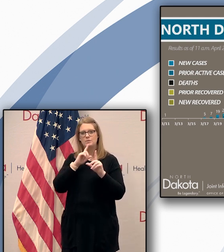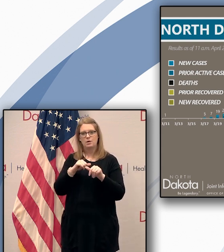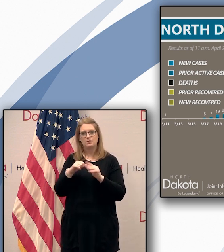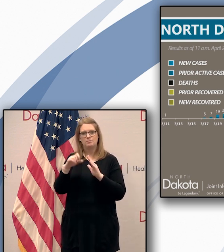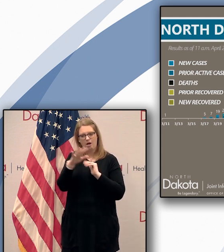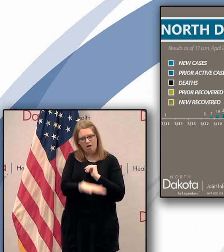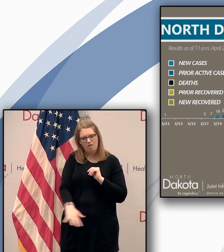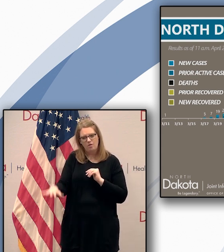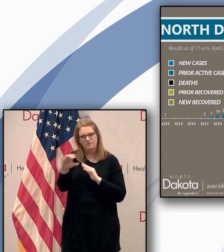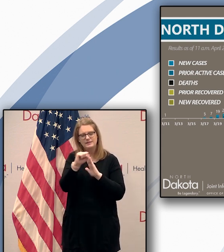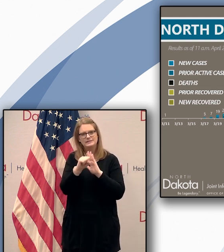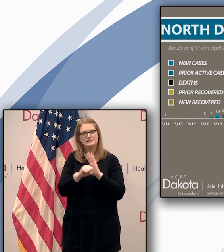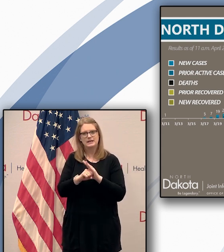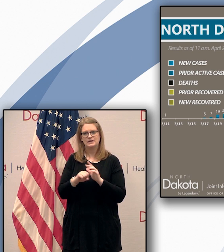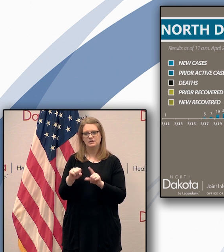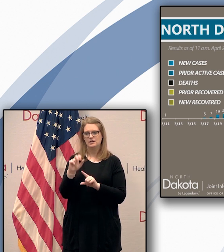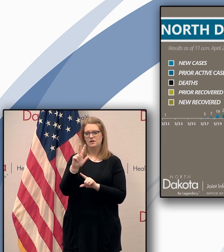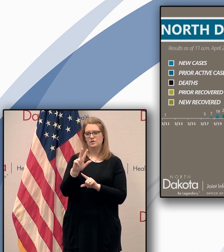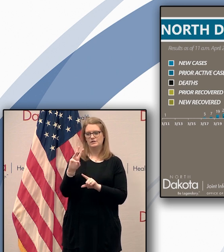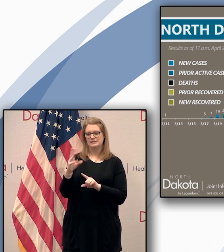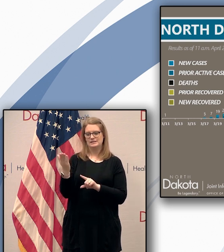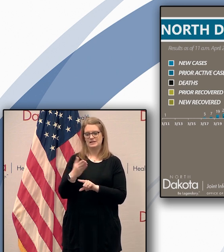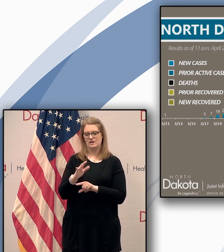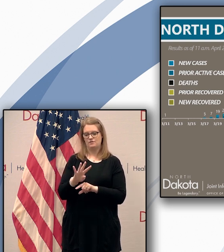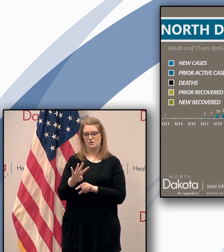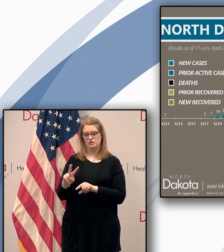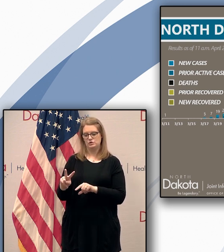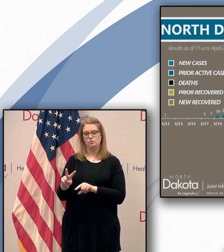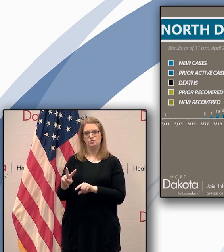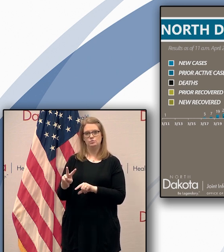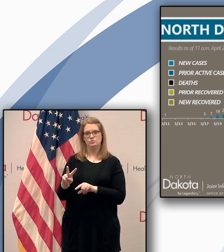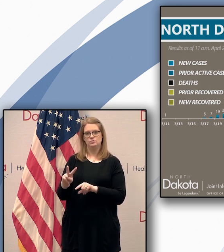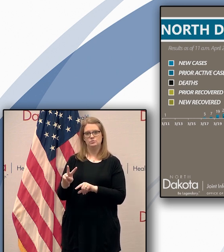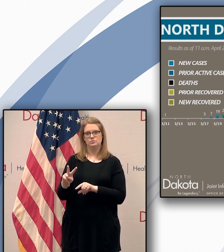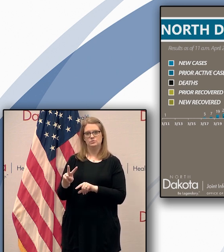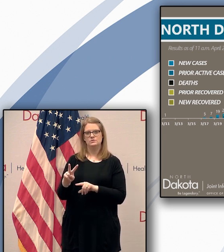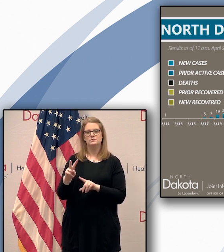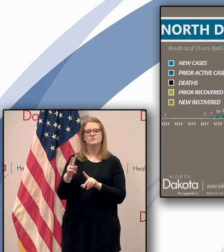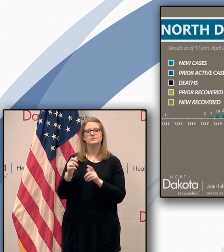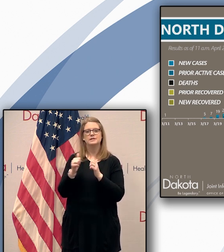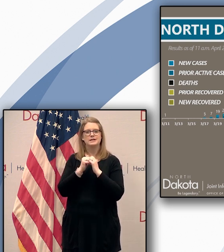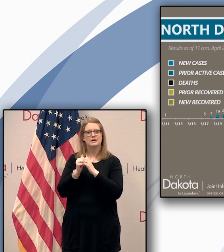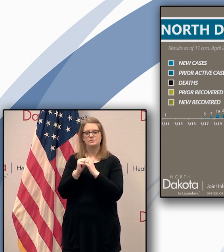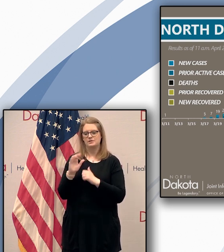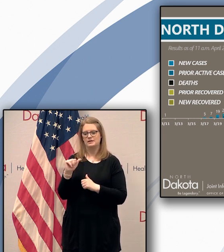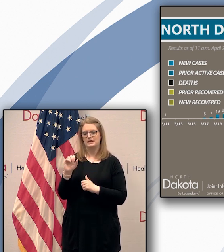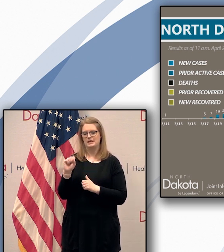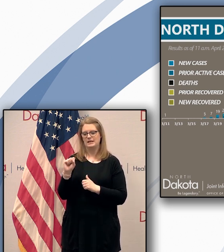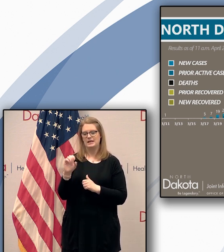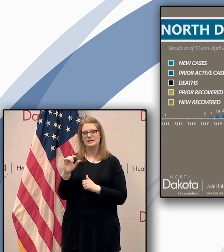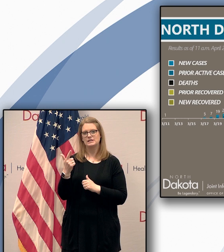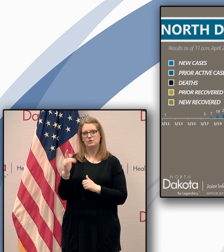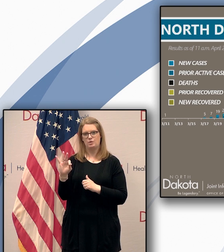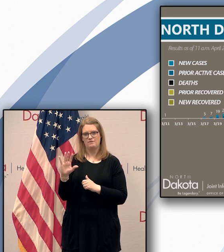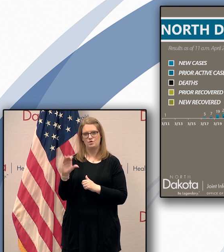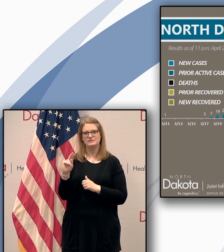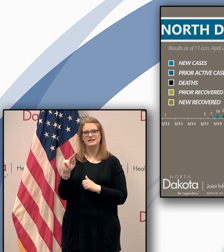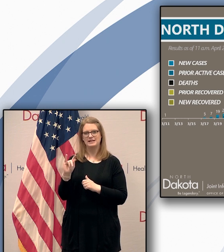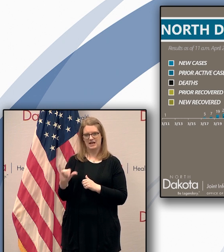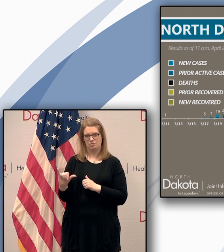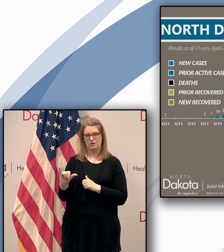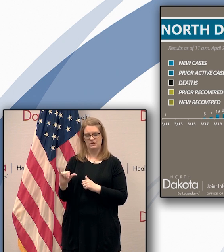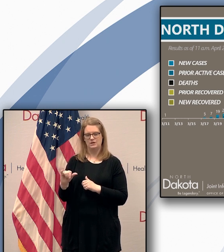out of those 42 new cases today came from a combination of Cass and Grand Forks County